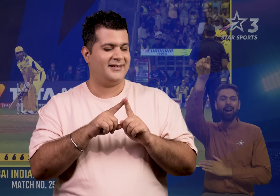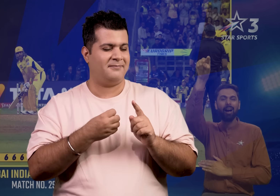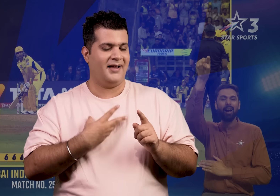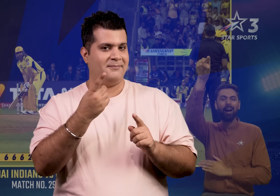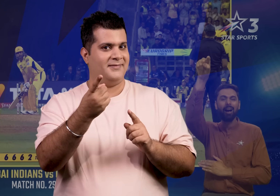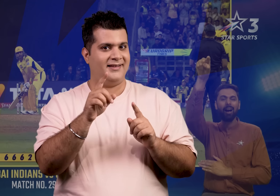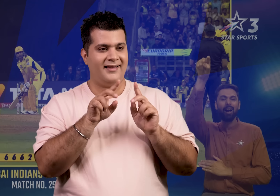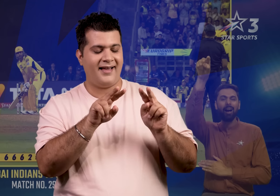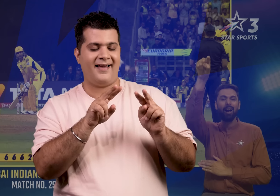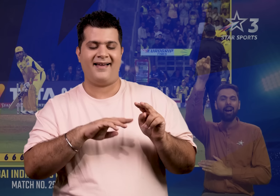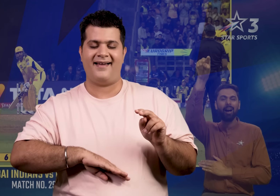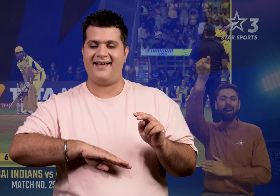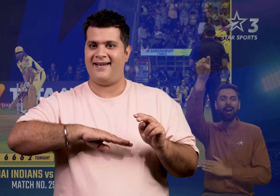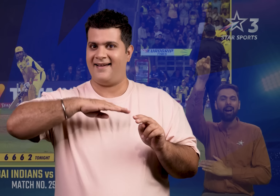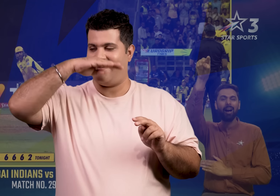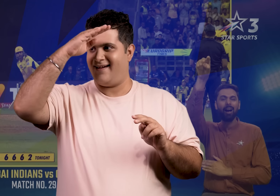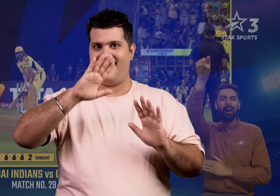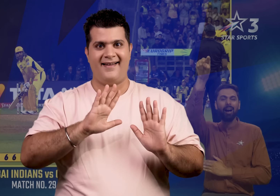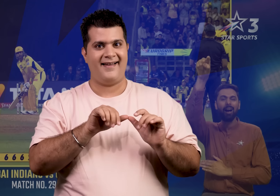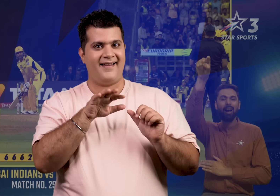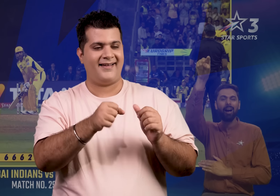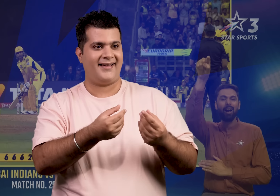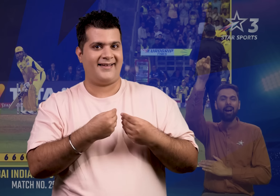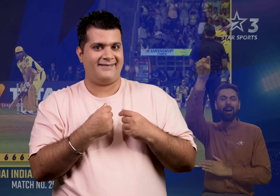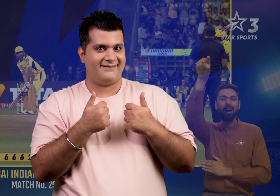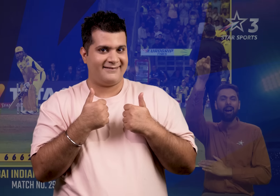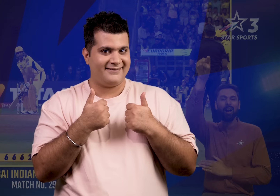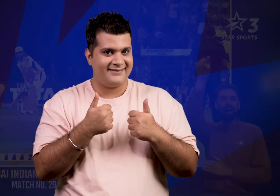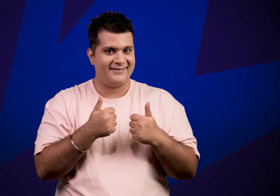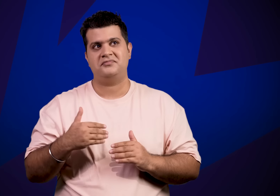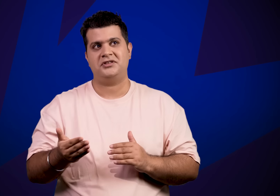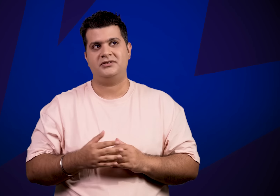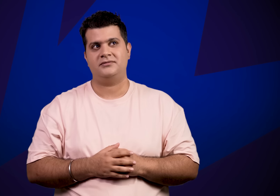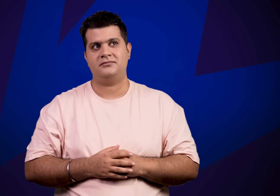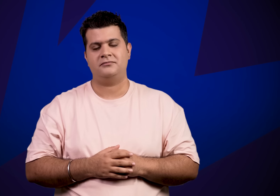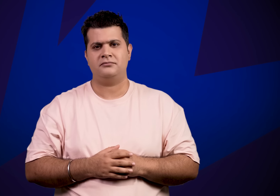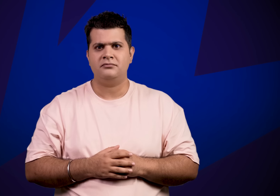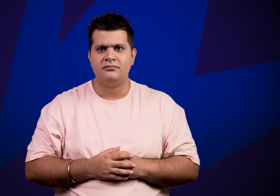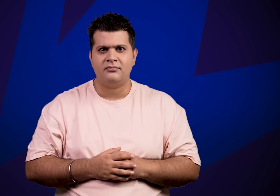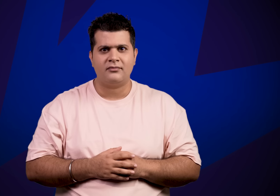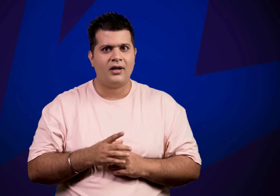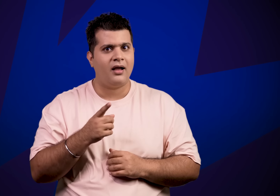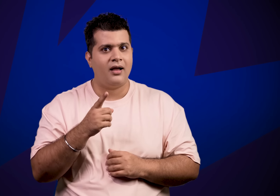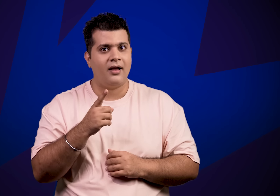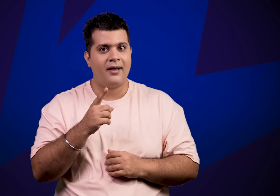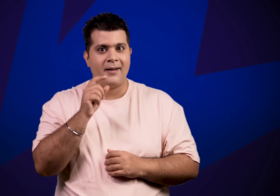Like you, even I am very happy and fully content with the accessibility given. Now what next? The